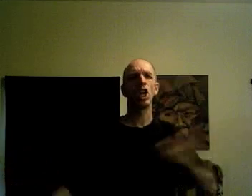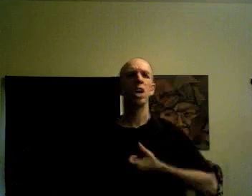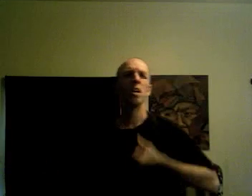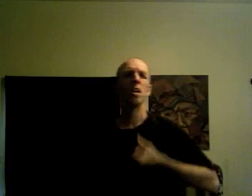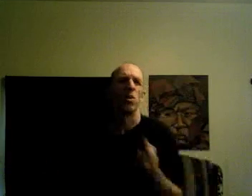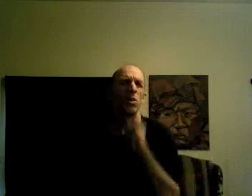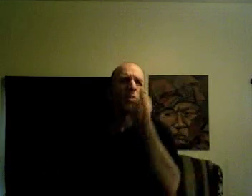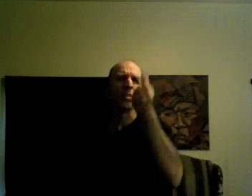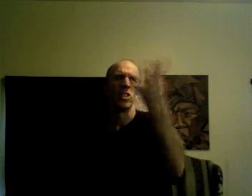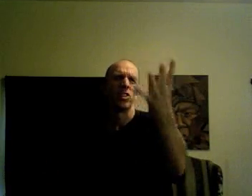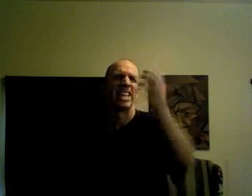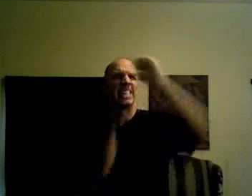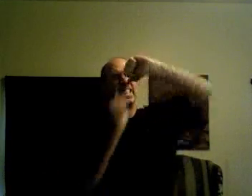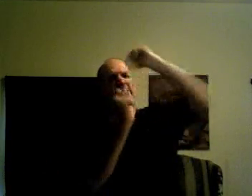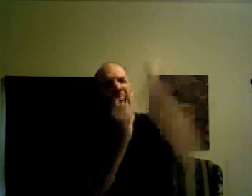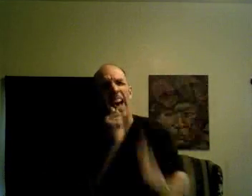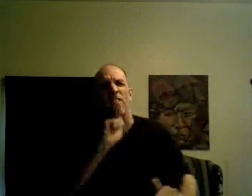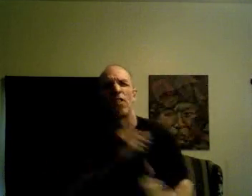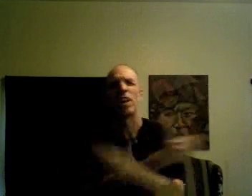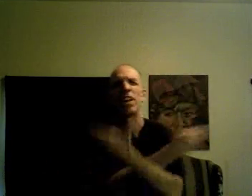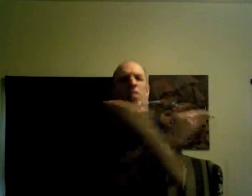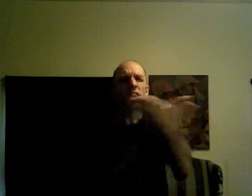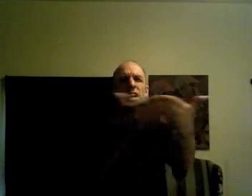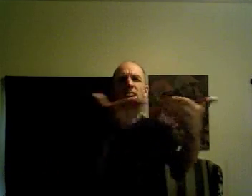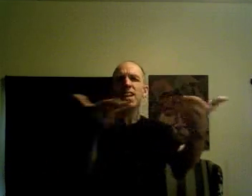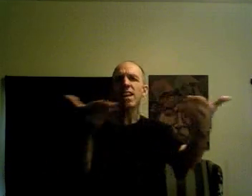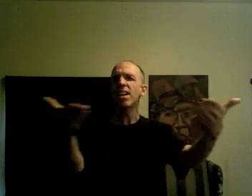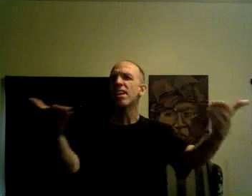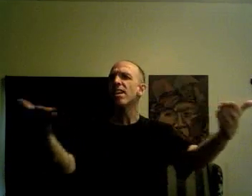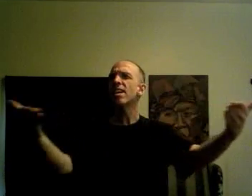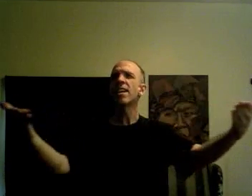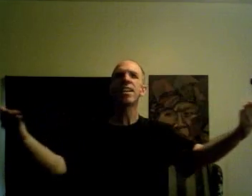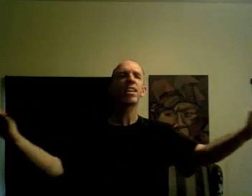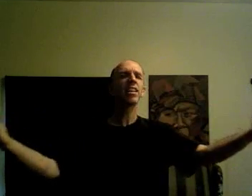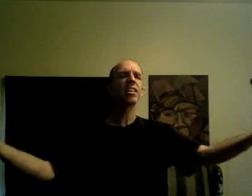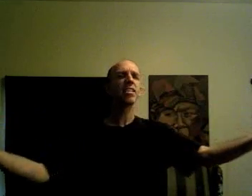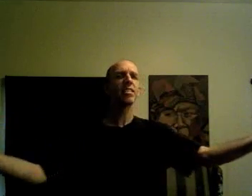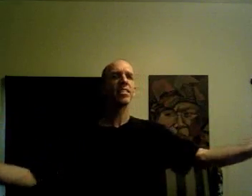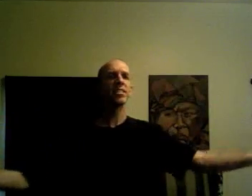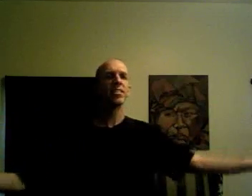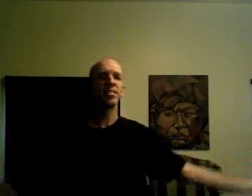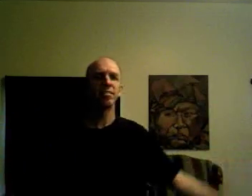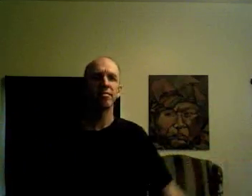Poetry is everything. Poetry is everything. Poetry is everything. Poetry